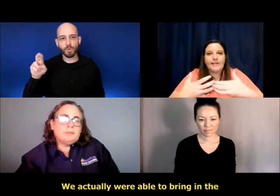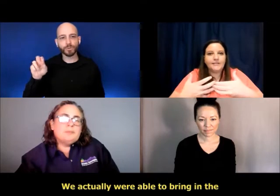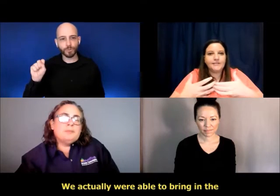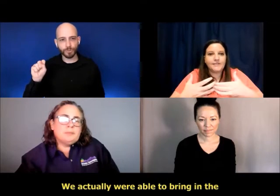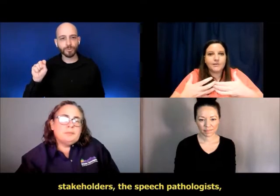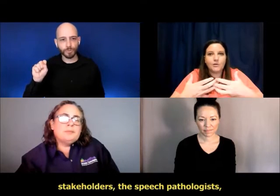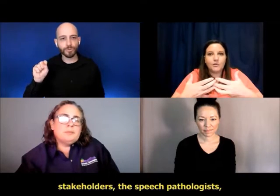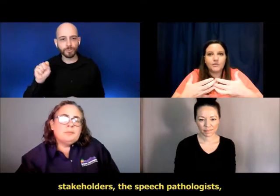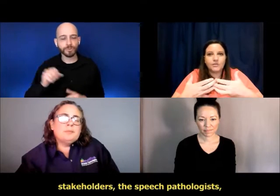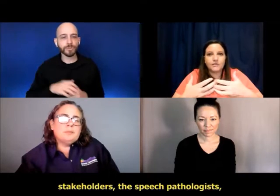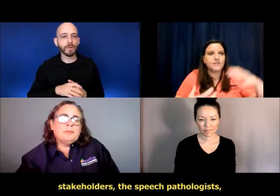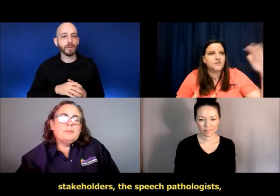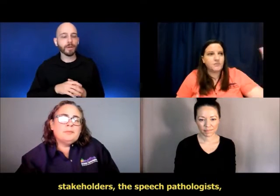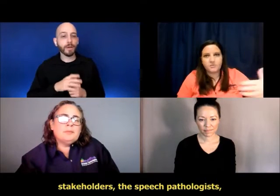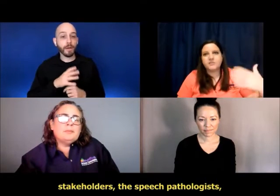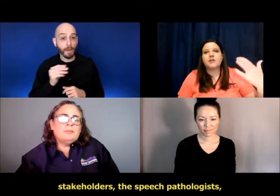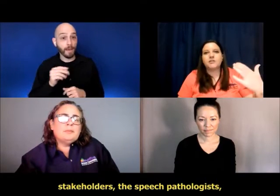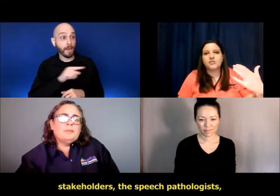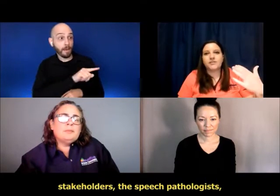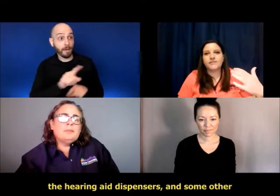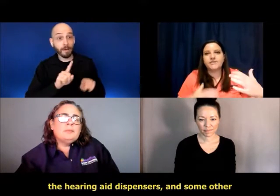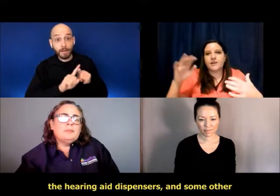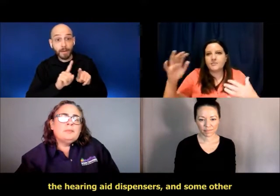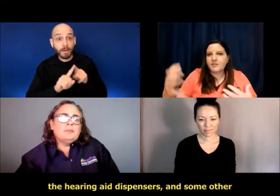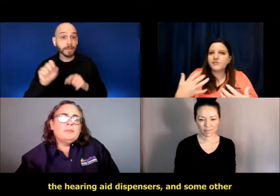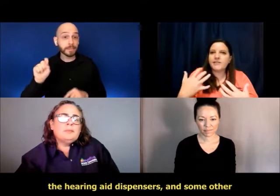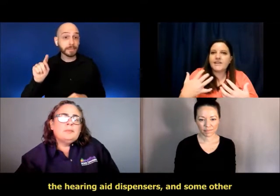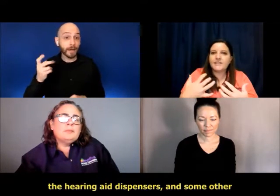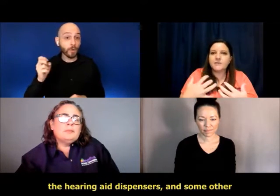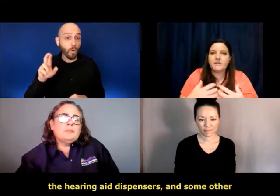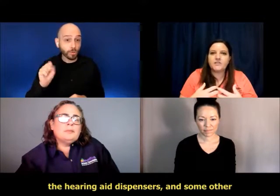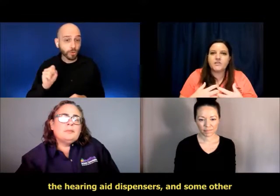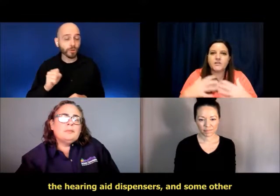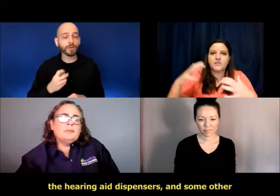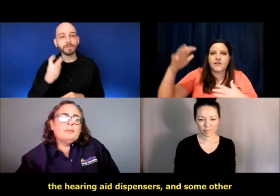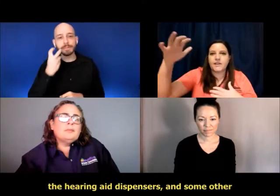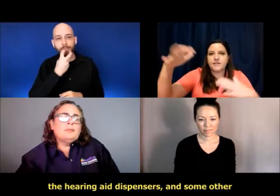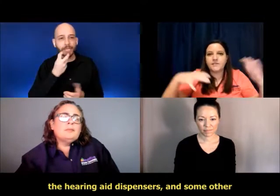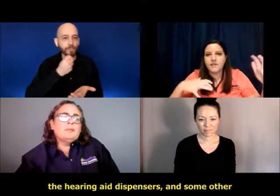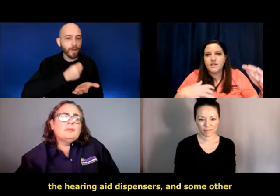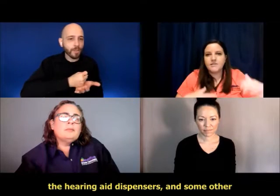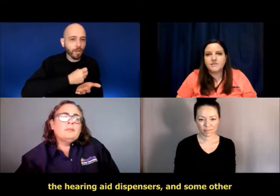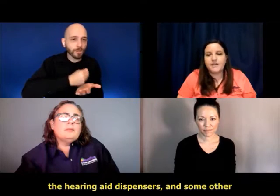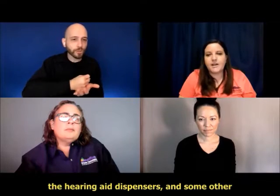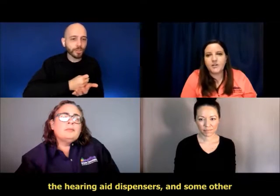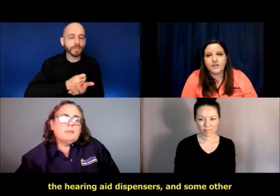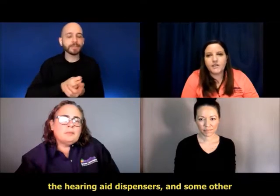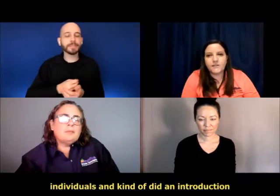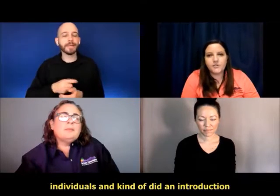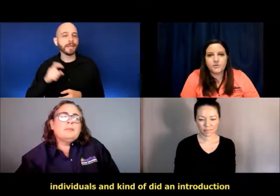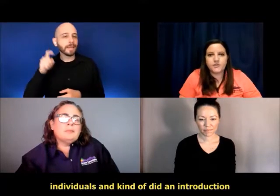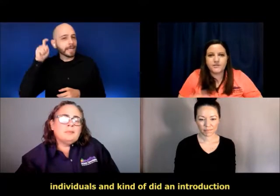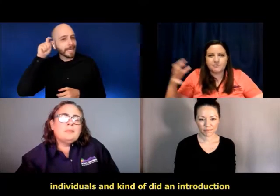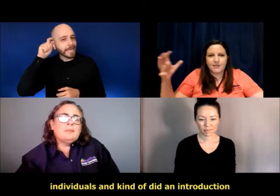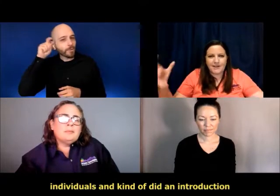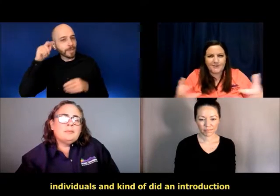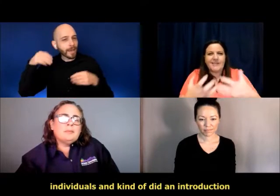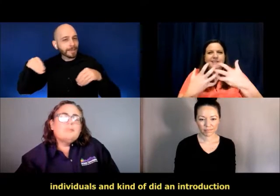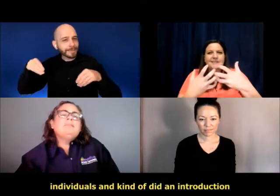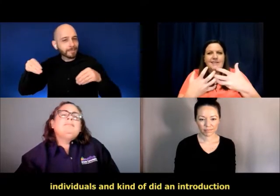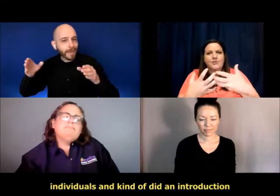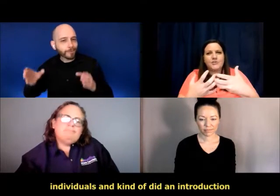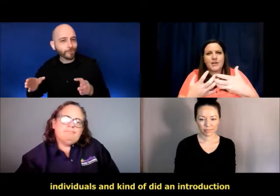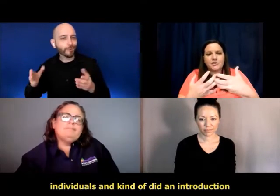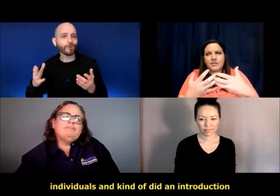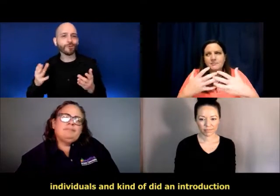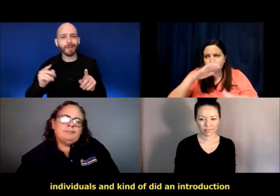bring in the stakeholders, the speech pathologists, the hearing aid dispensers and some other individuals and kind